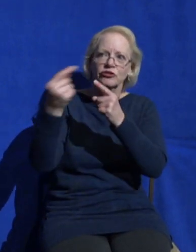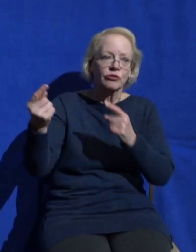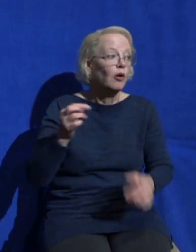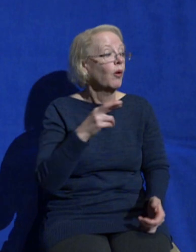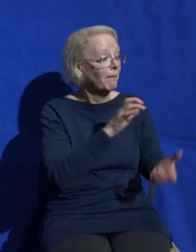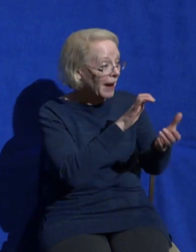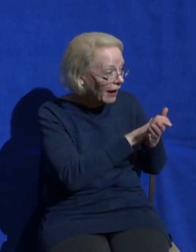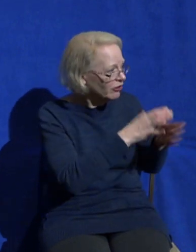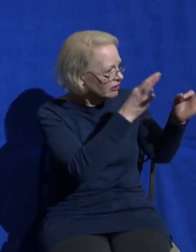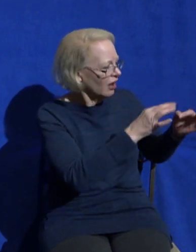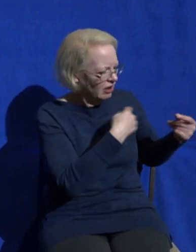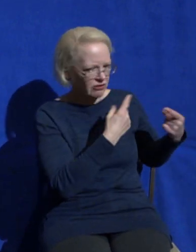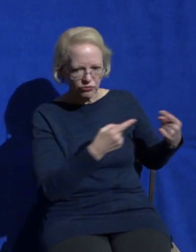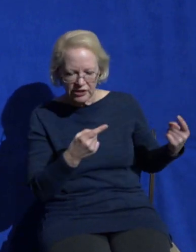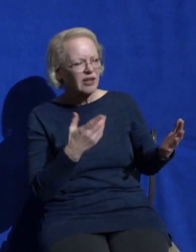that feels like and you know how that